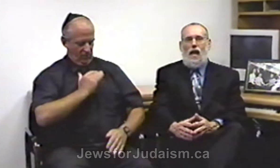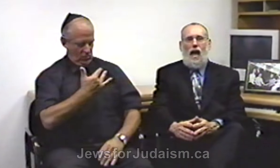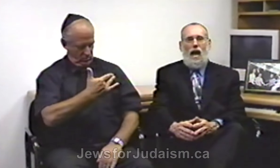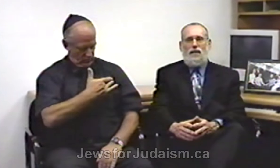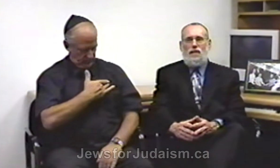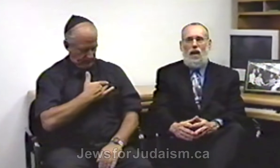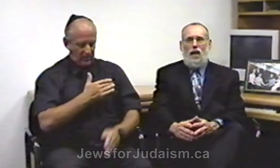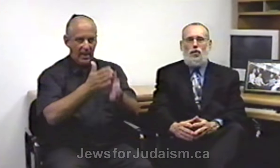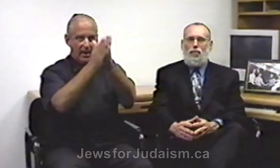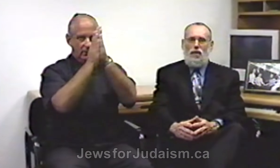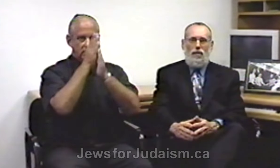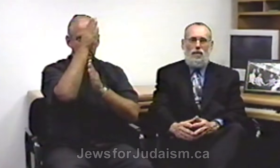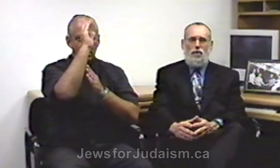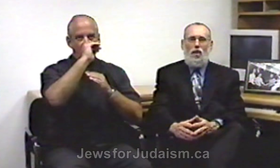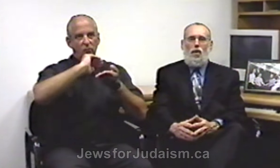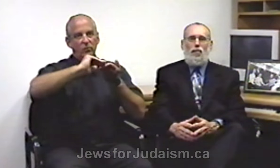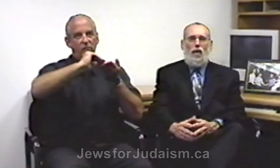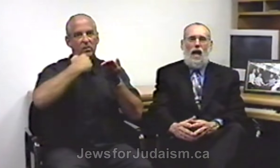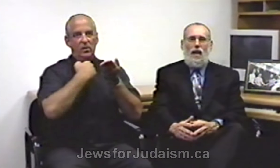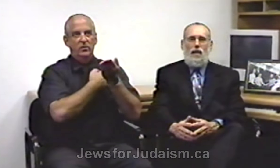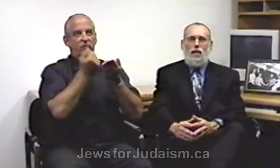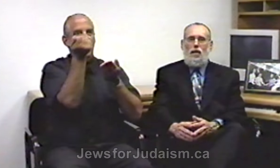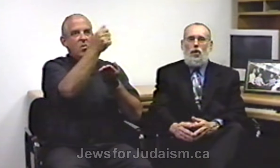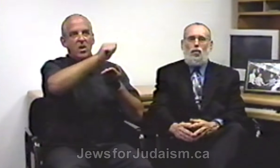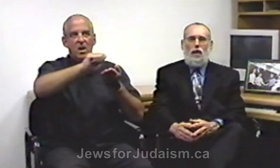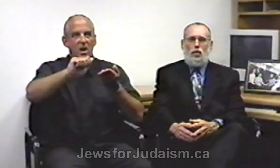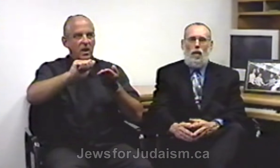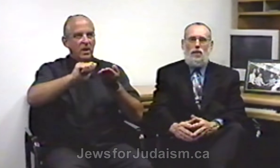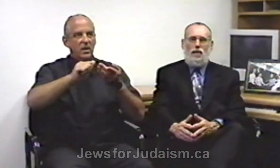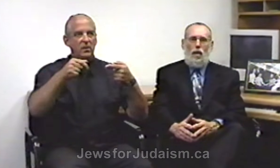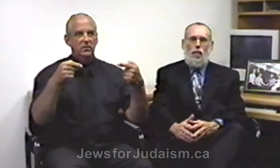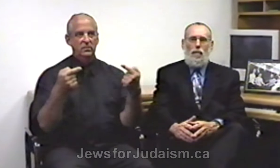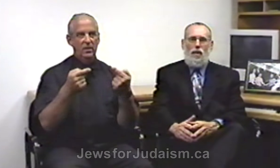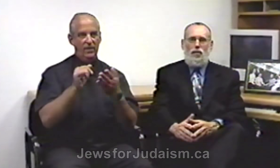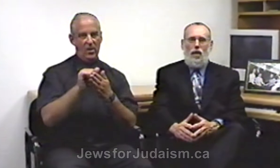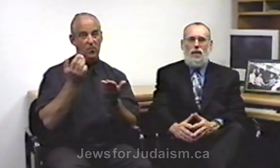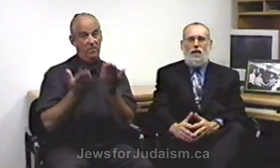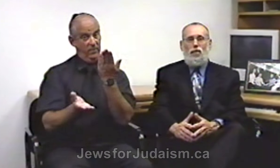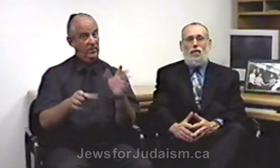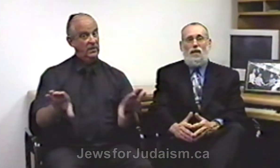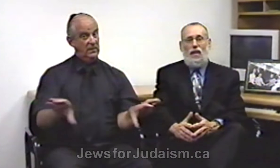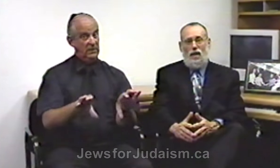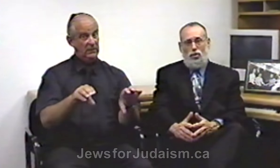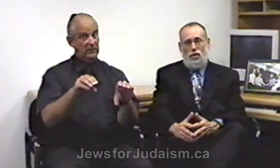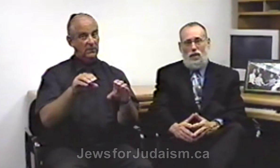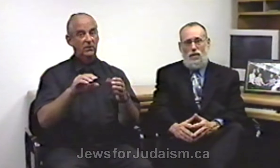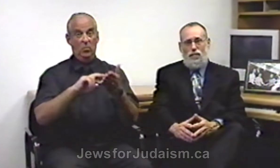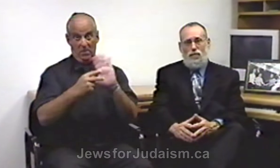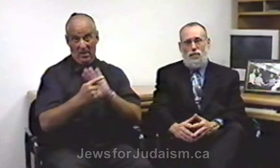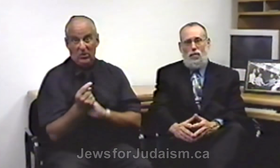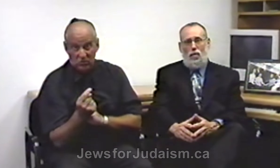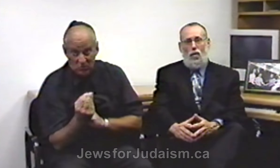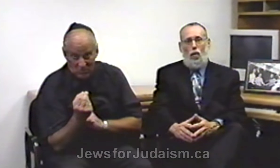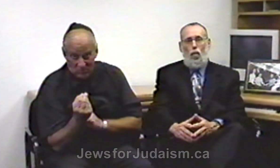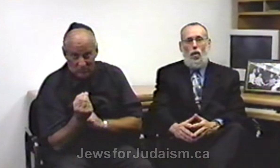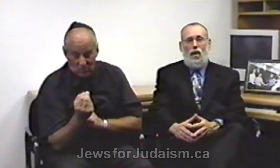ask God to forgive us for any transgression that we may have done, either intentionally or